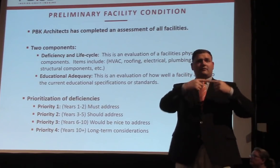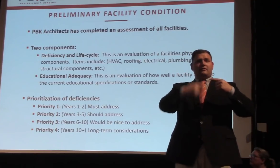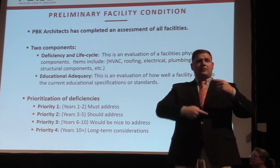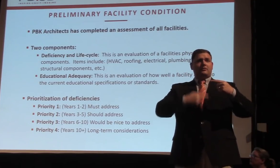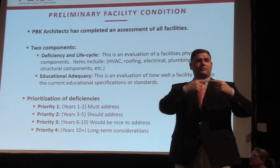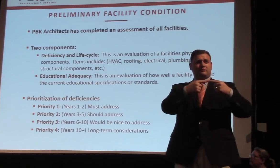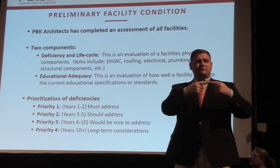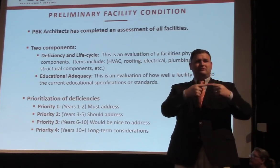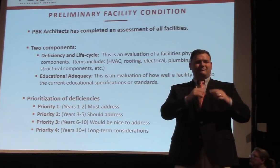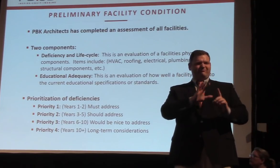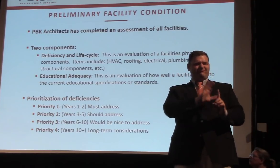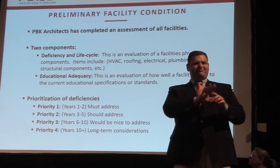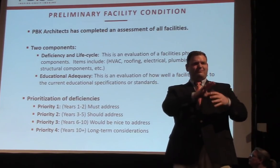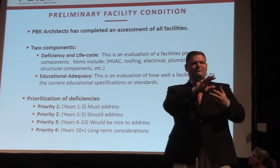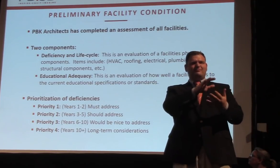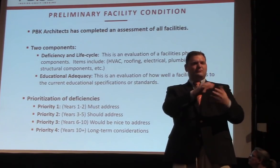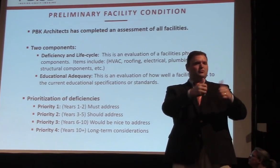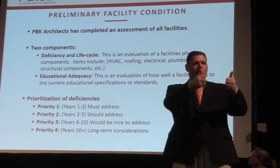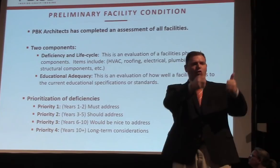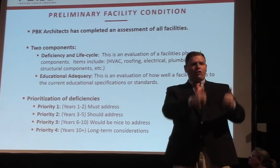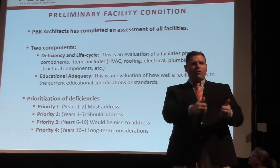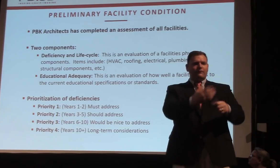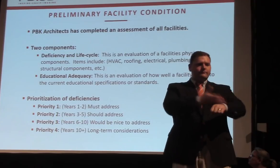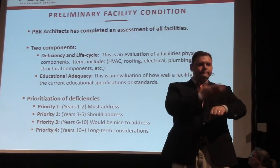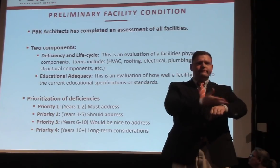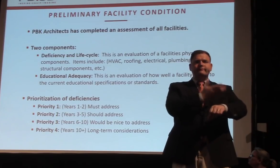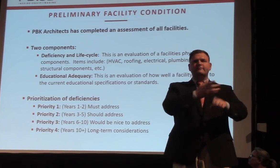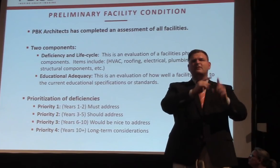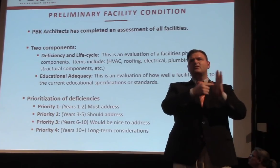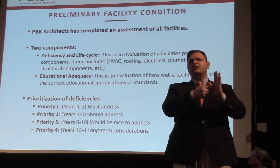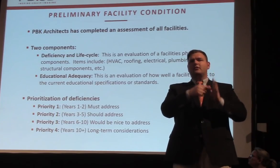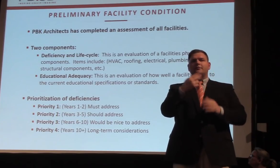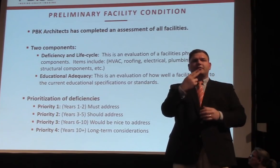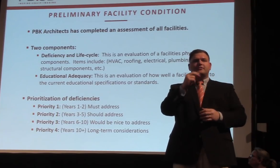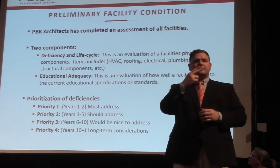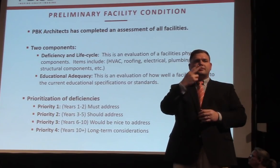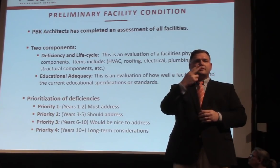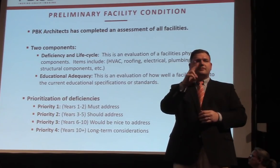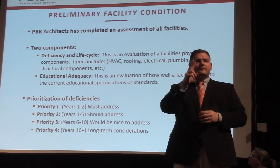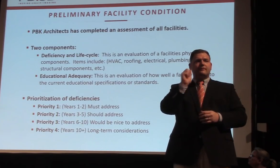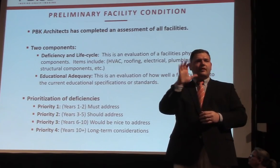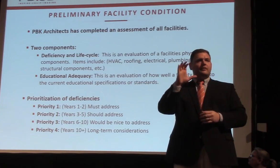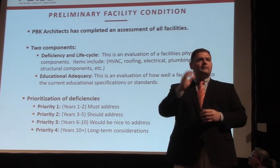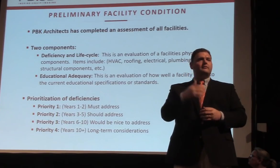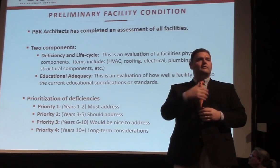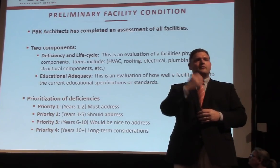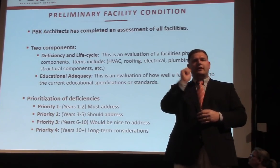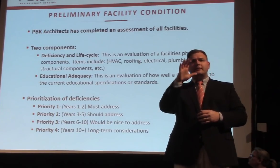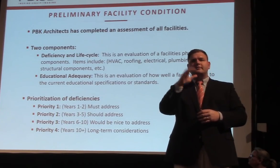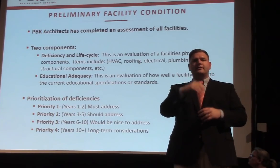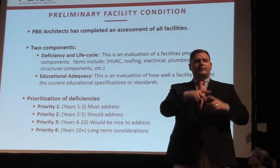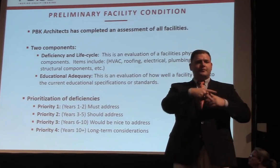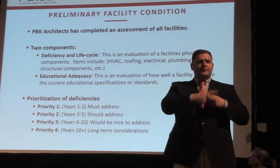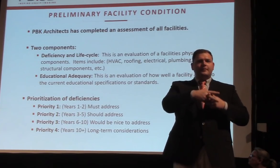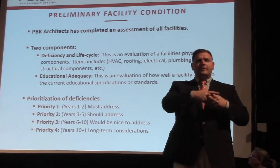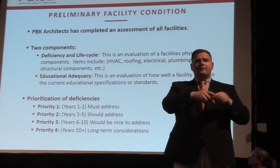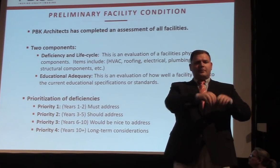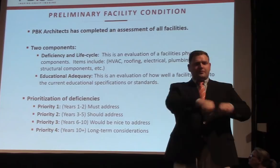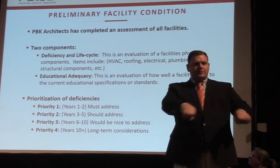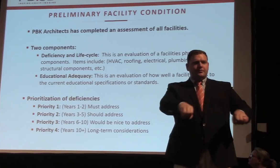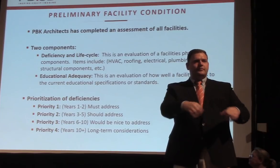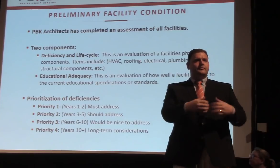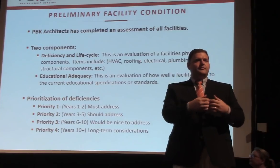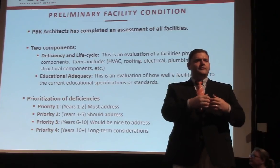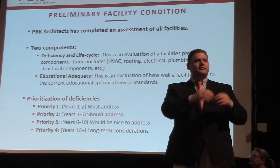deficiencies in the facility. So those are things like the HVAC, the roofing systems, the plumbing, the site, the structural, those types of things that you may not